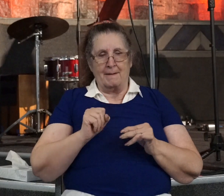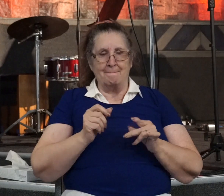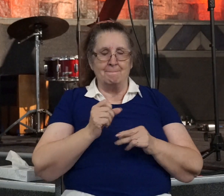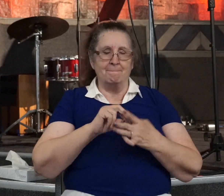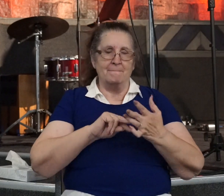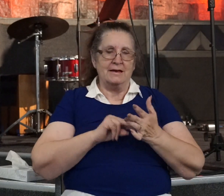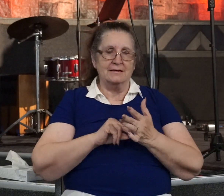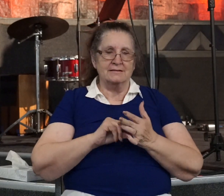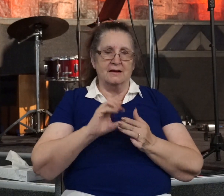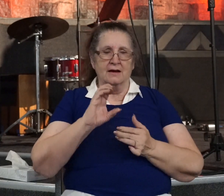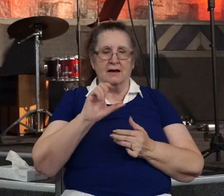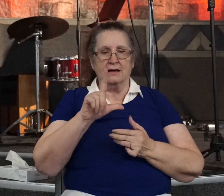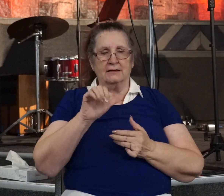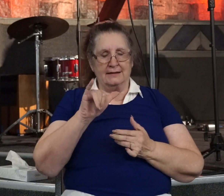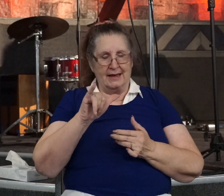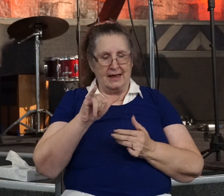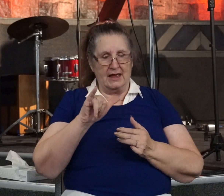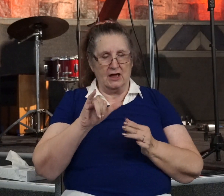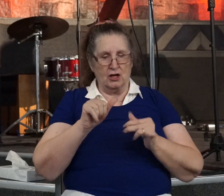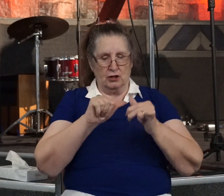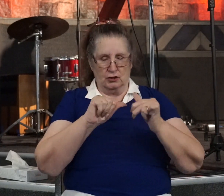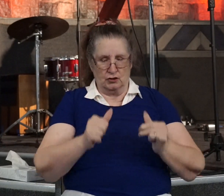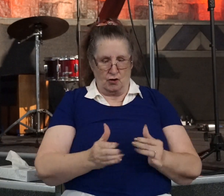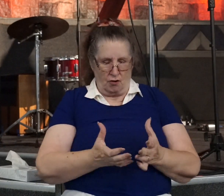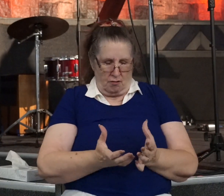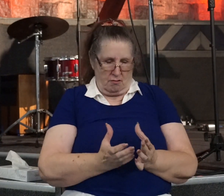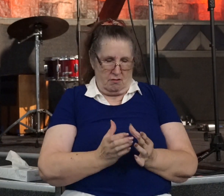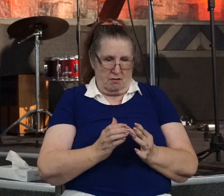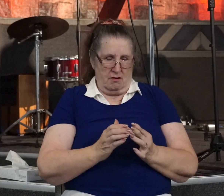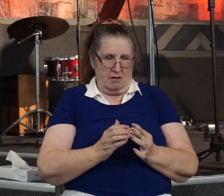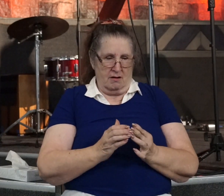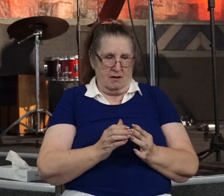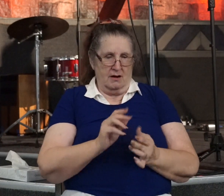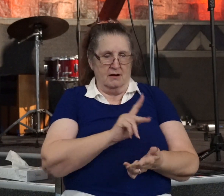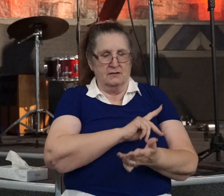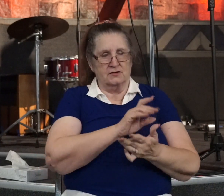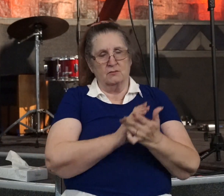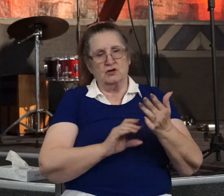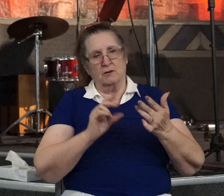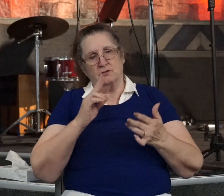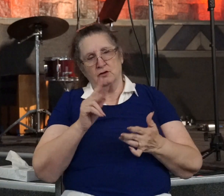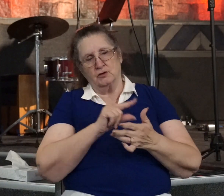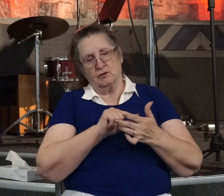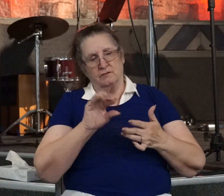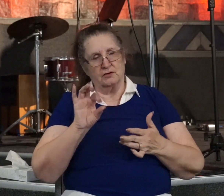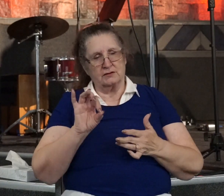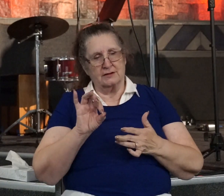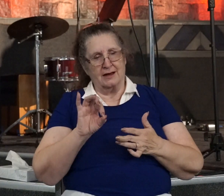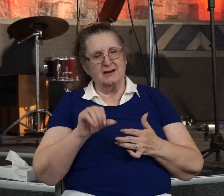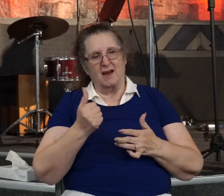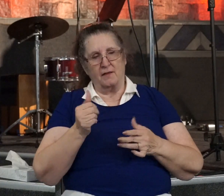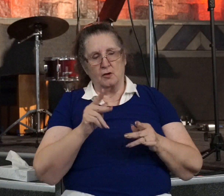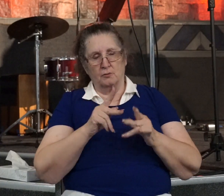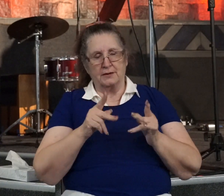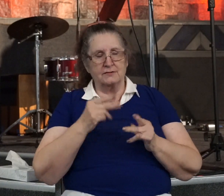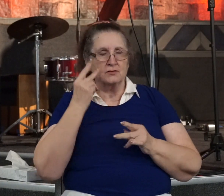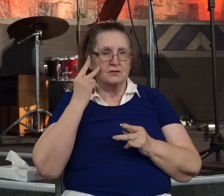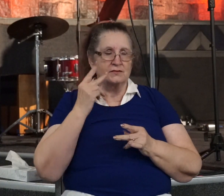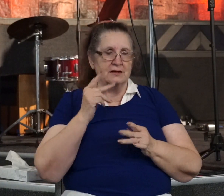Actually, it's the same word that is used in Psalm chapter 2, verse 9, and elsewhere in the Bible. Which, speaking of Jesus,